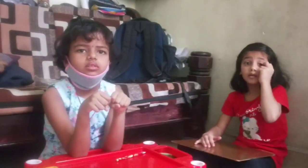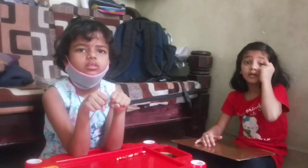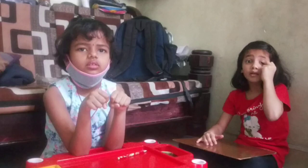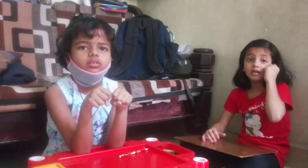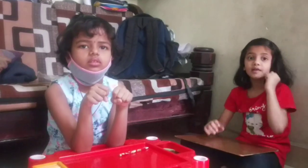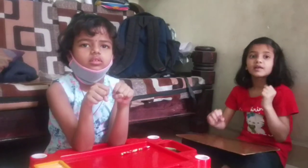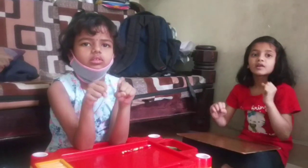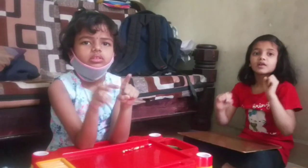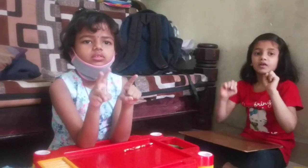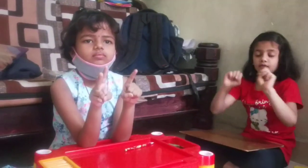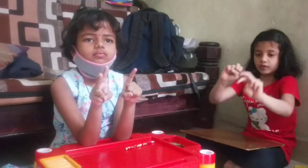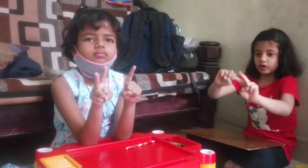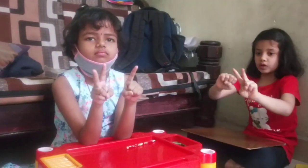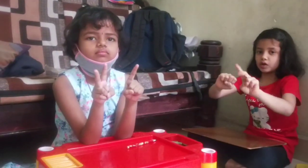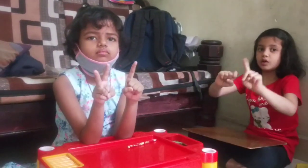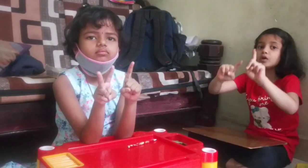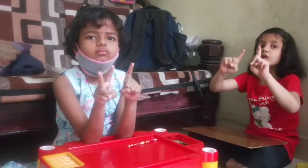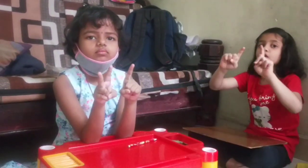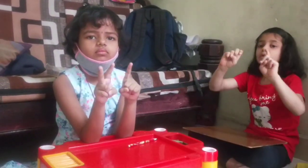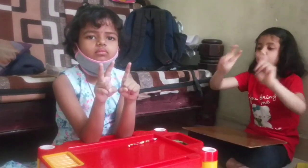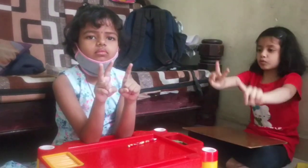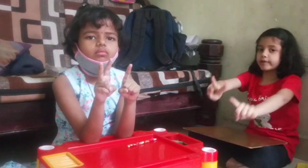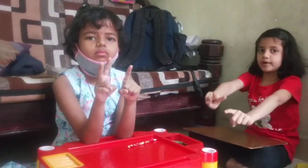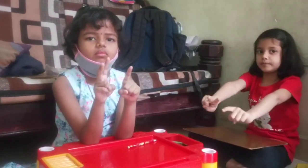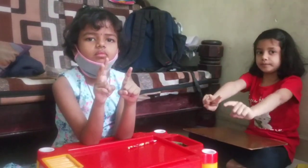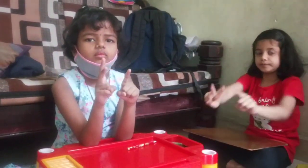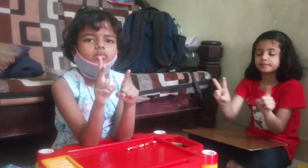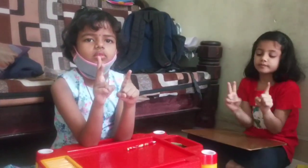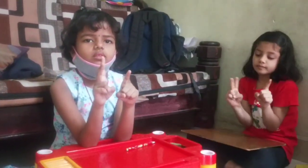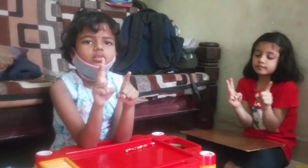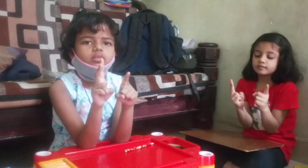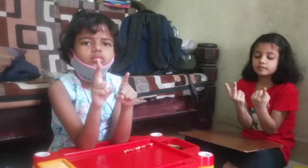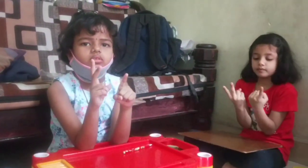plus 31